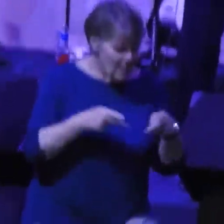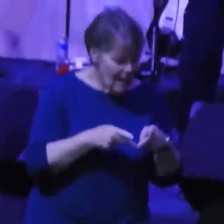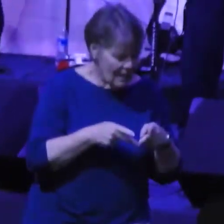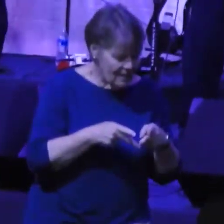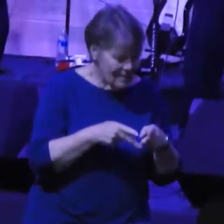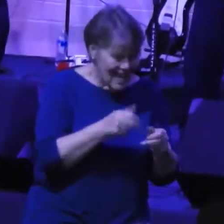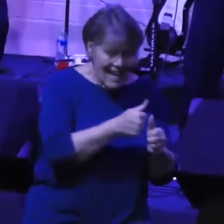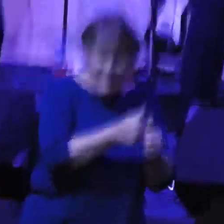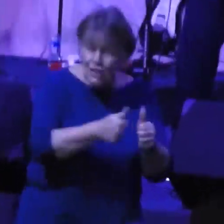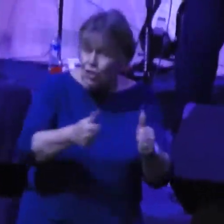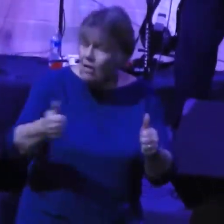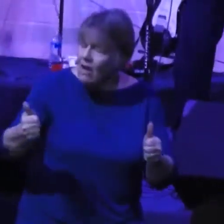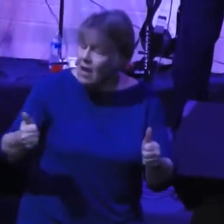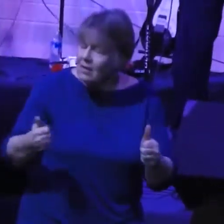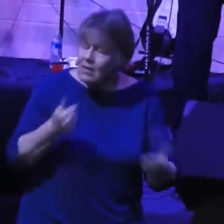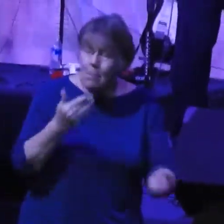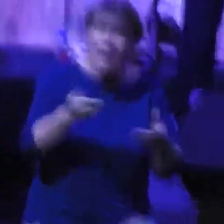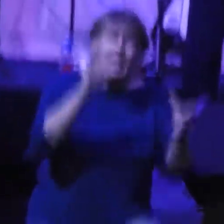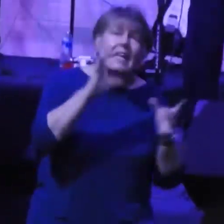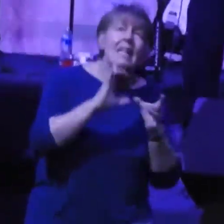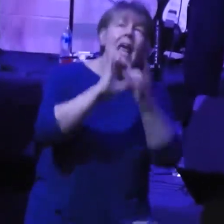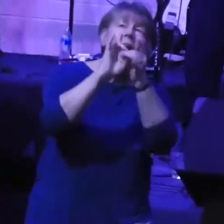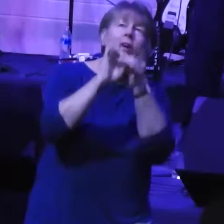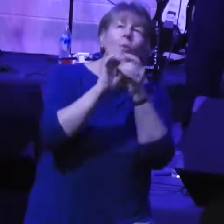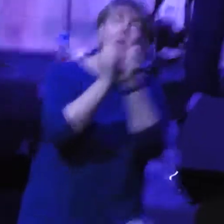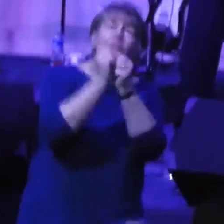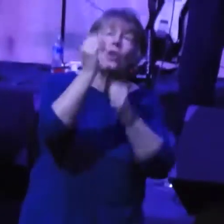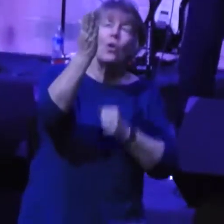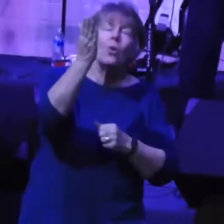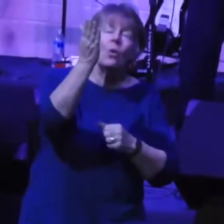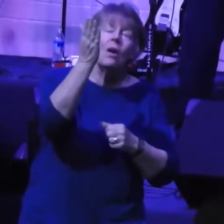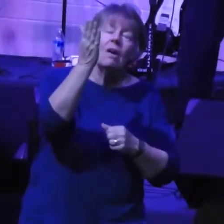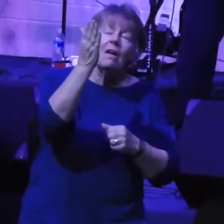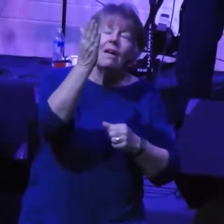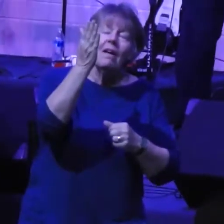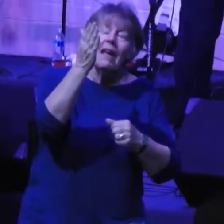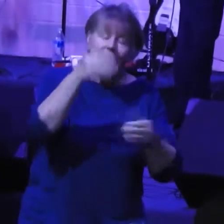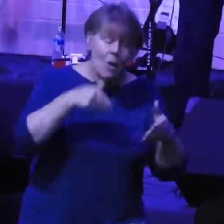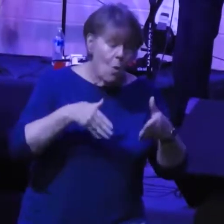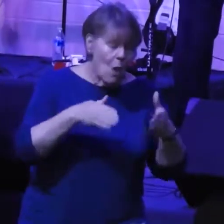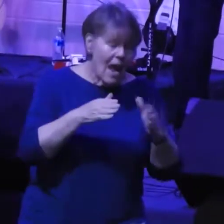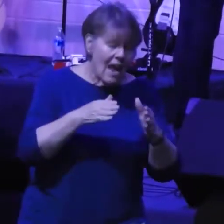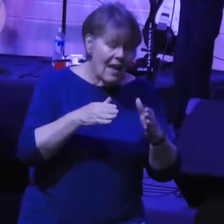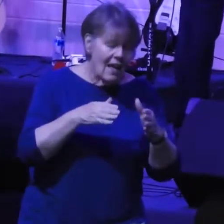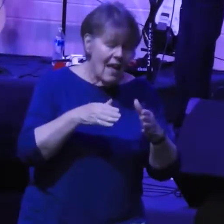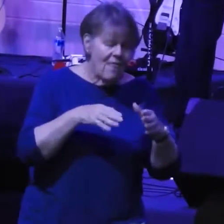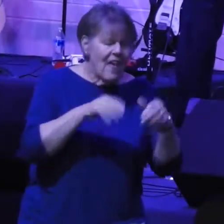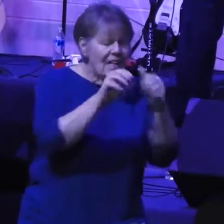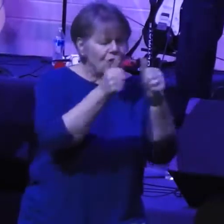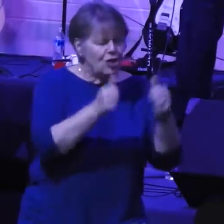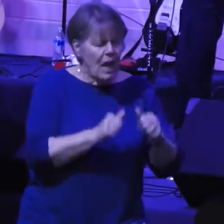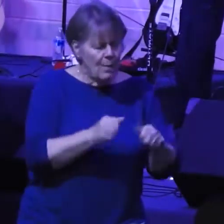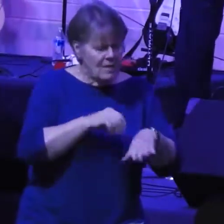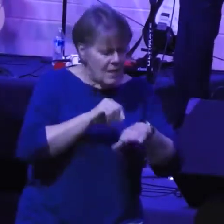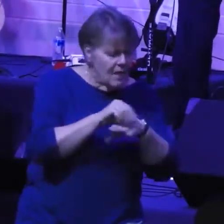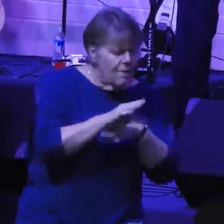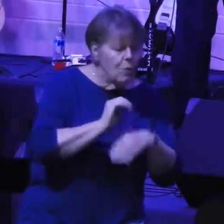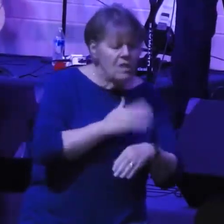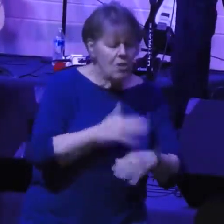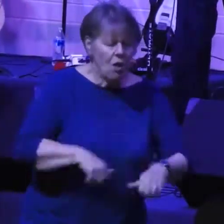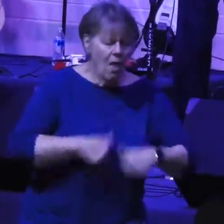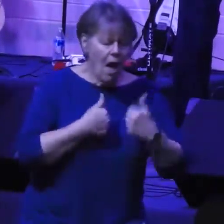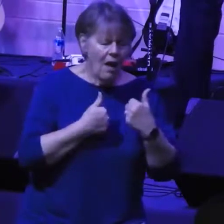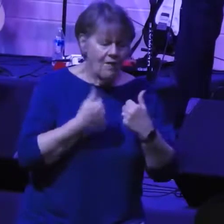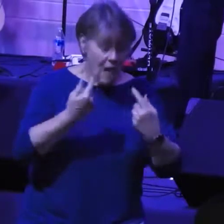might be connected with you in a way that shapes our lives, that we might go and